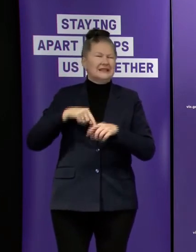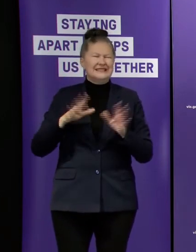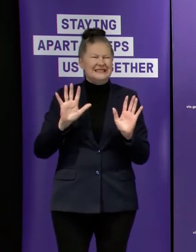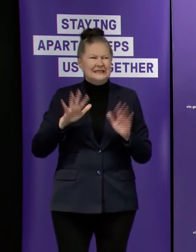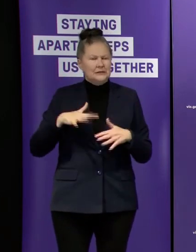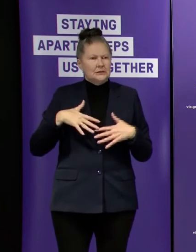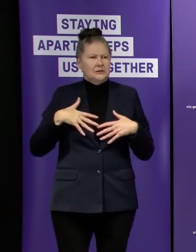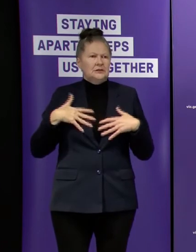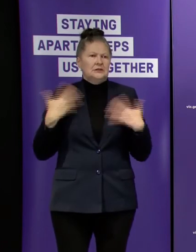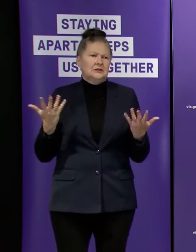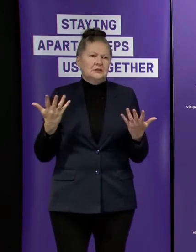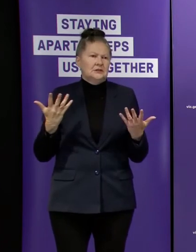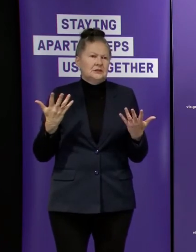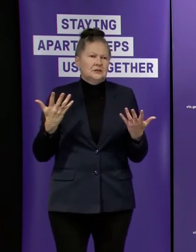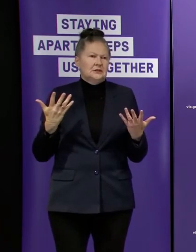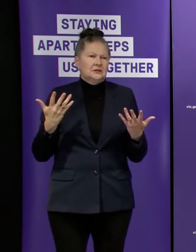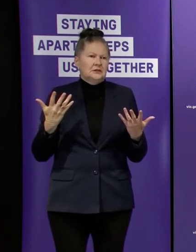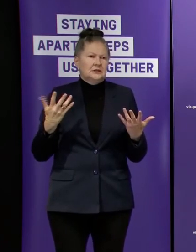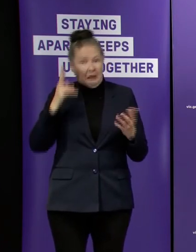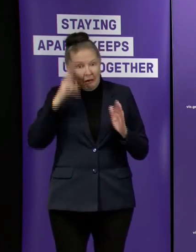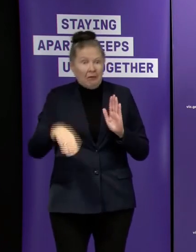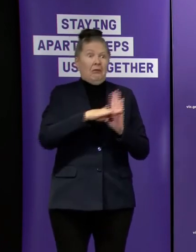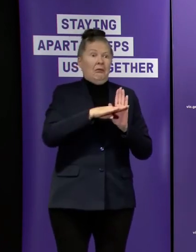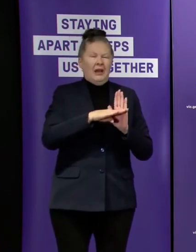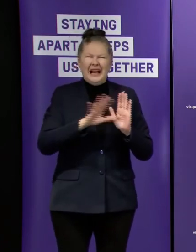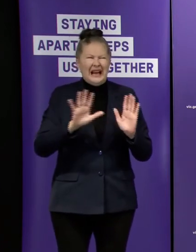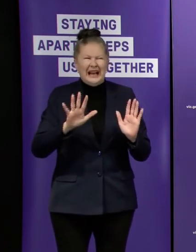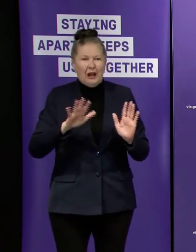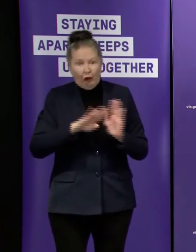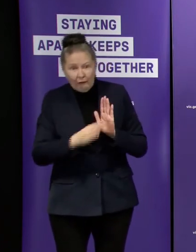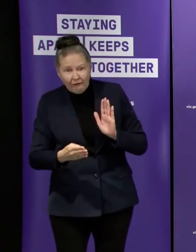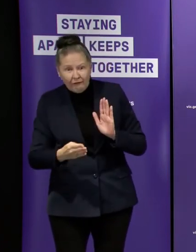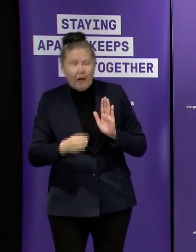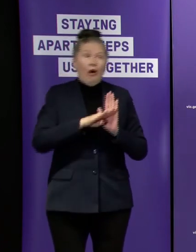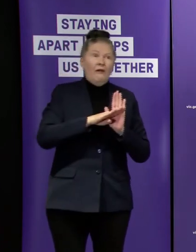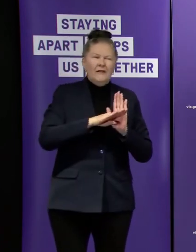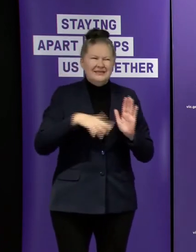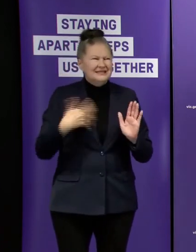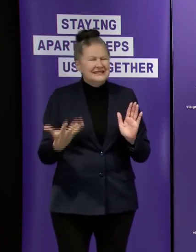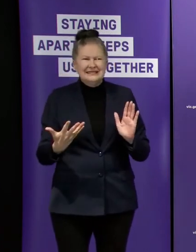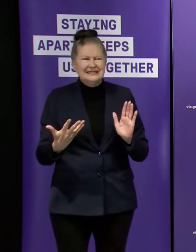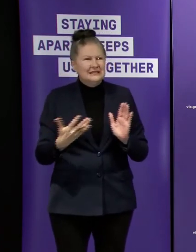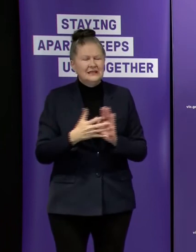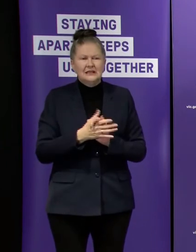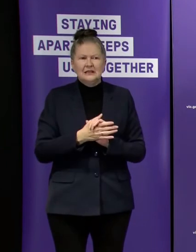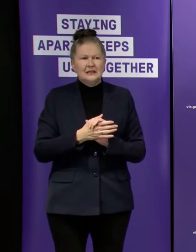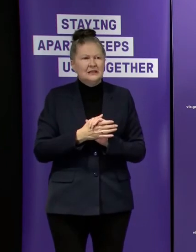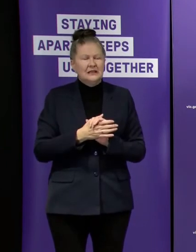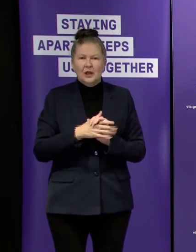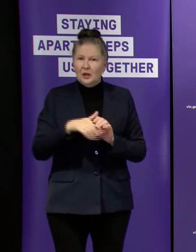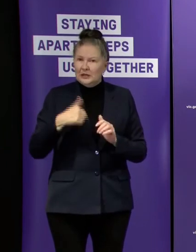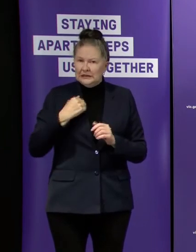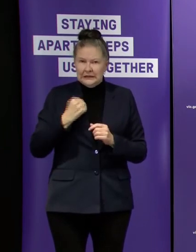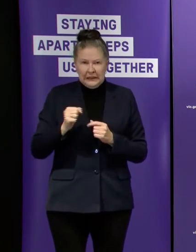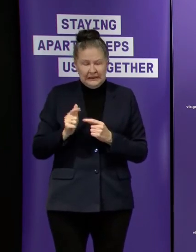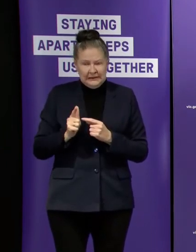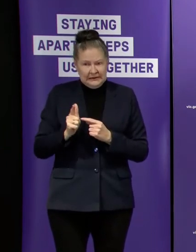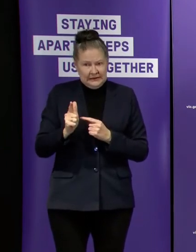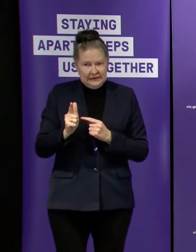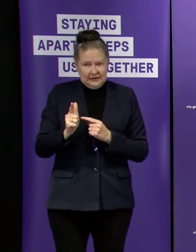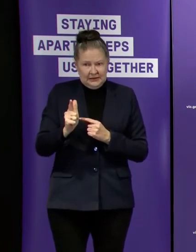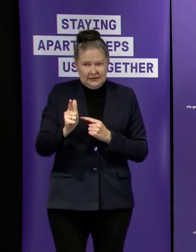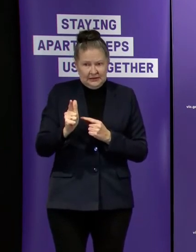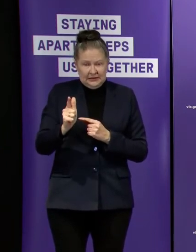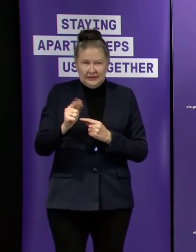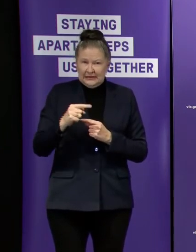i think accept as tough as it is uh that we've still got a long way to go in this and we've just got to keep all of us doing everything we